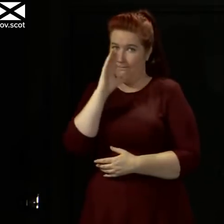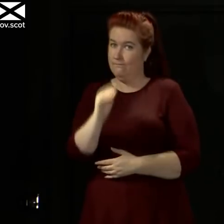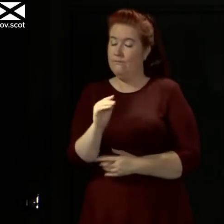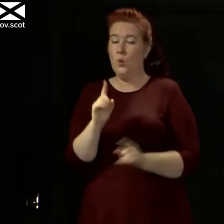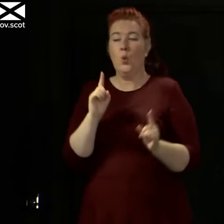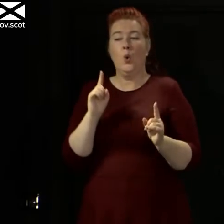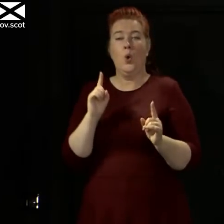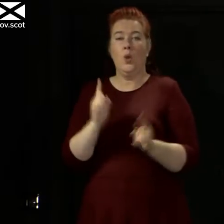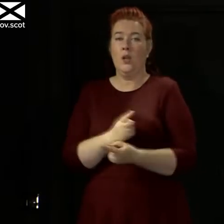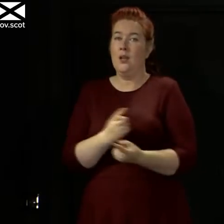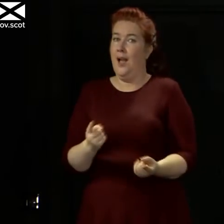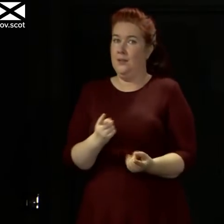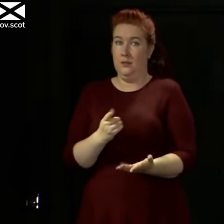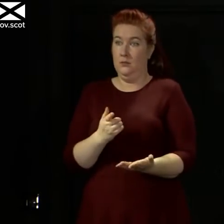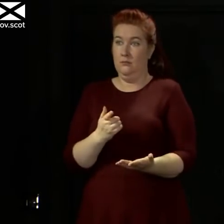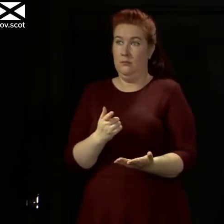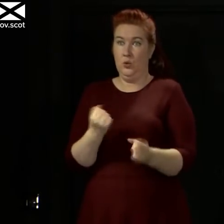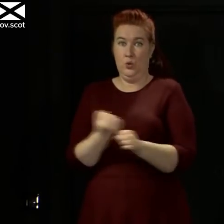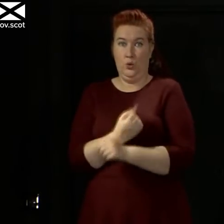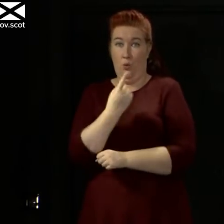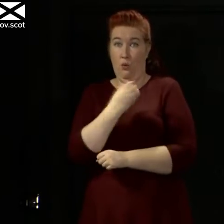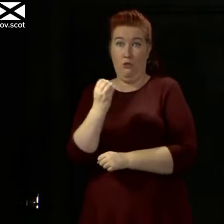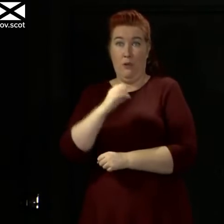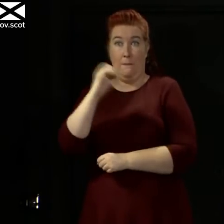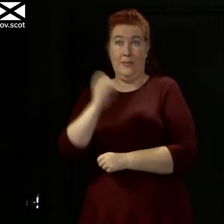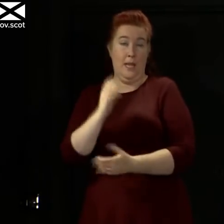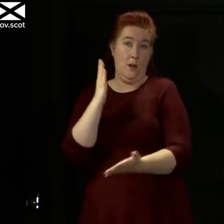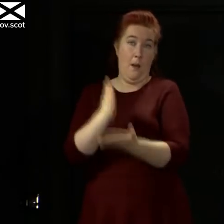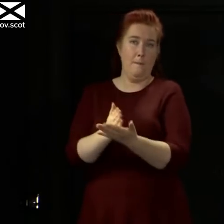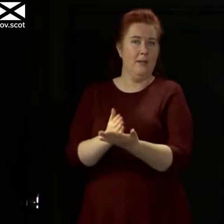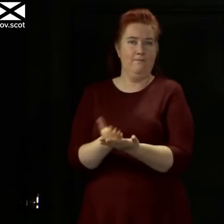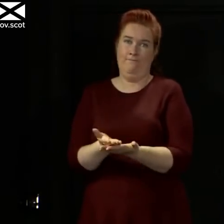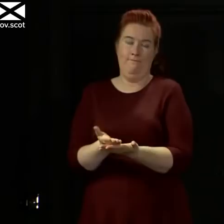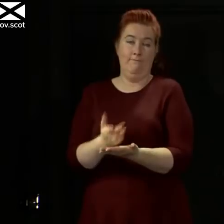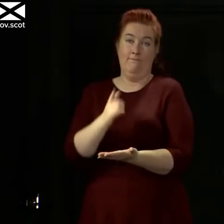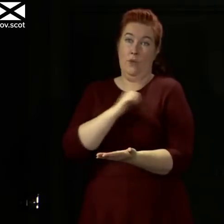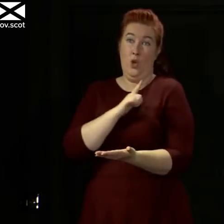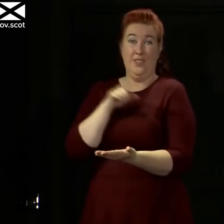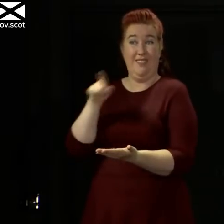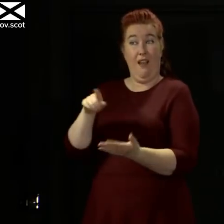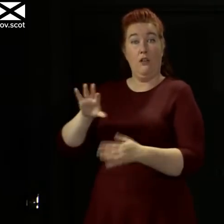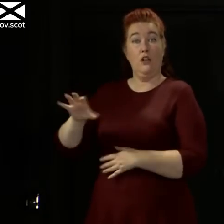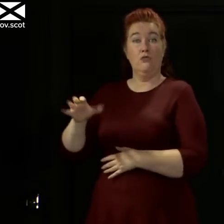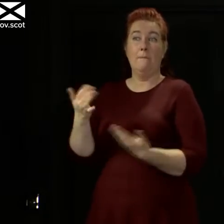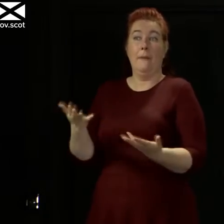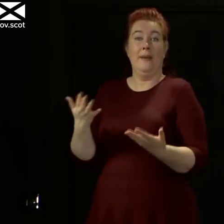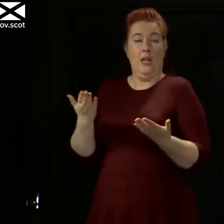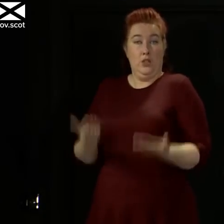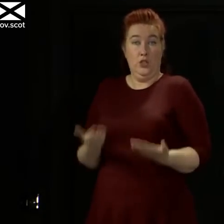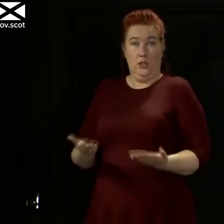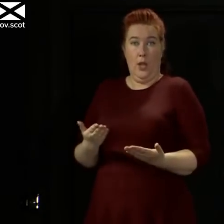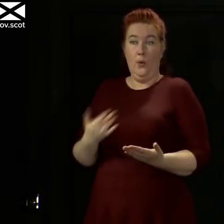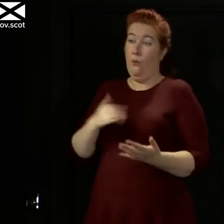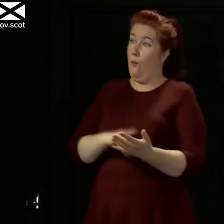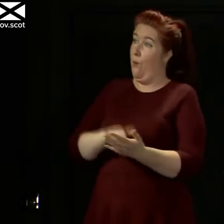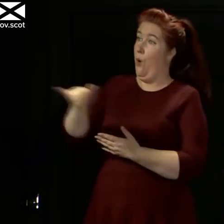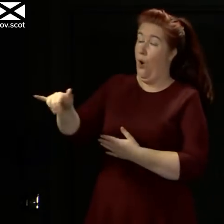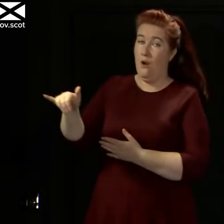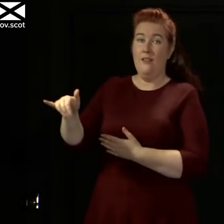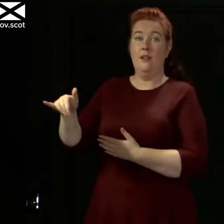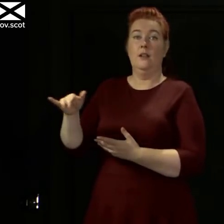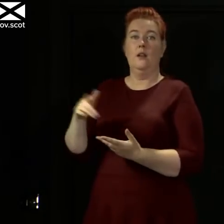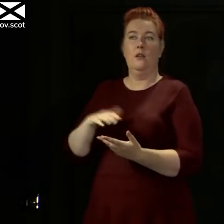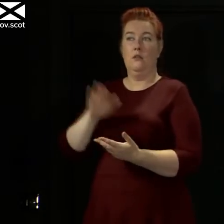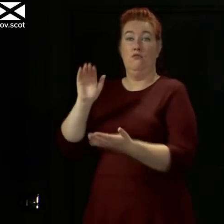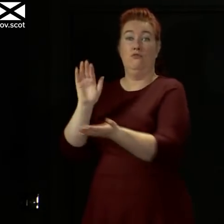on the basis of certainty. That because the country you might be travelling to is exempt from quarantine when you leave to go there, that it will